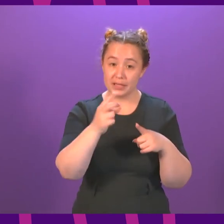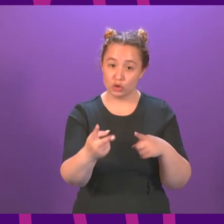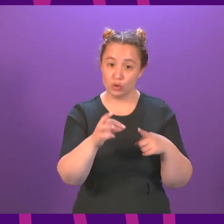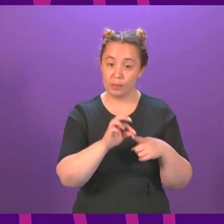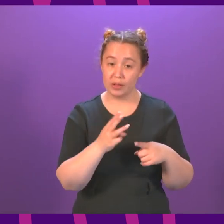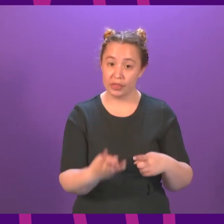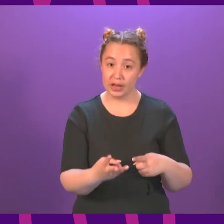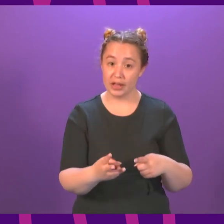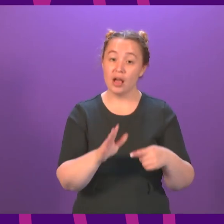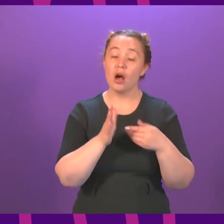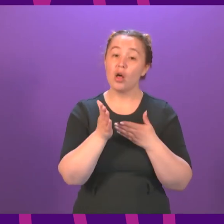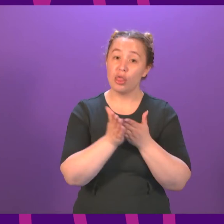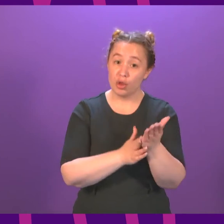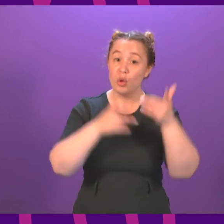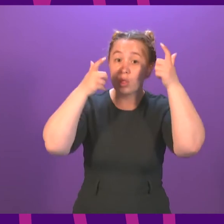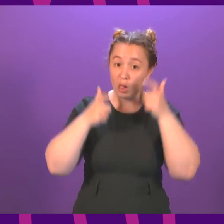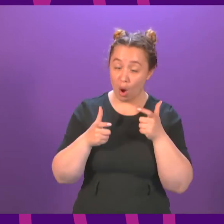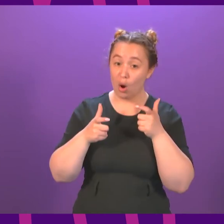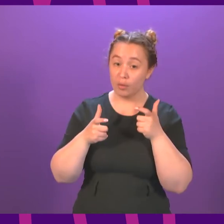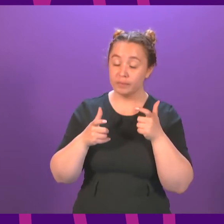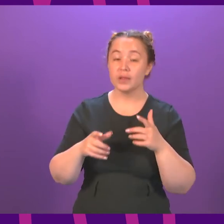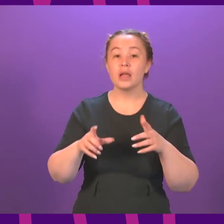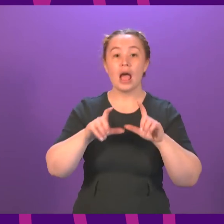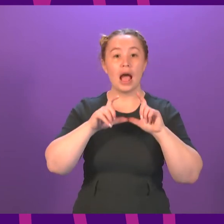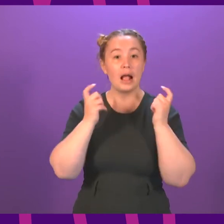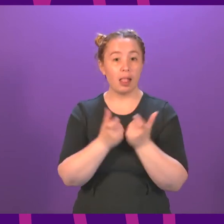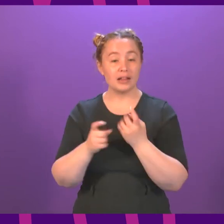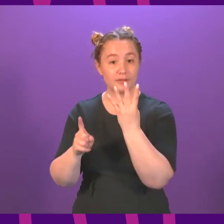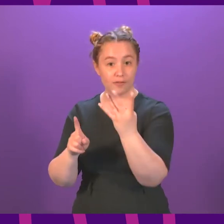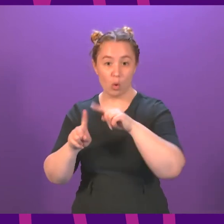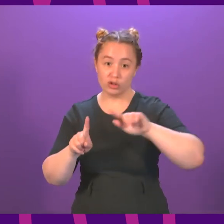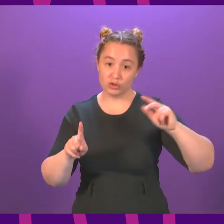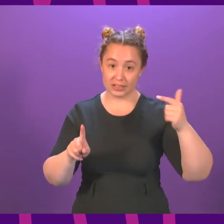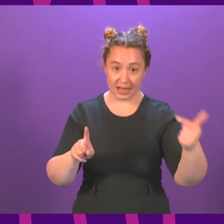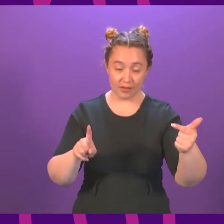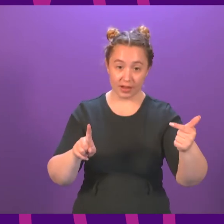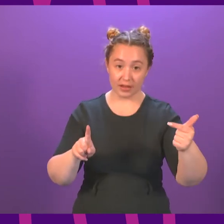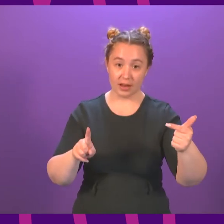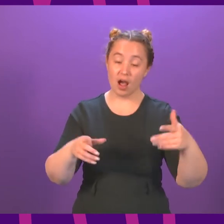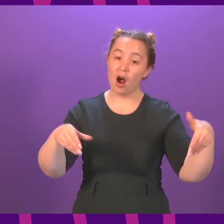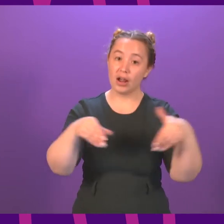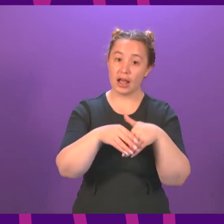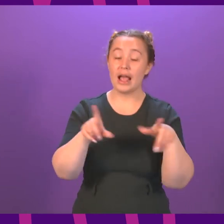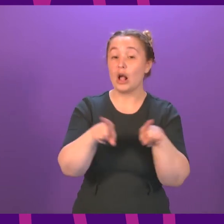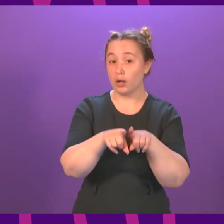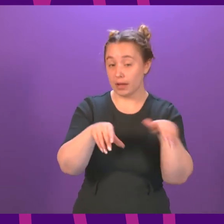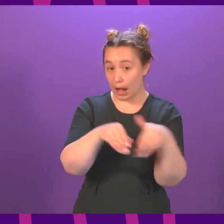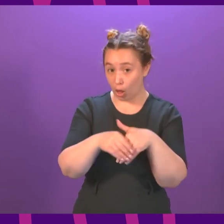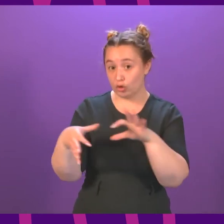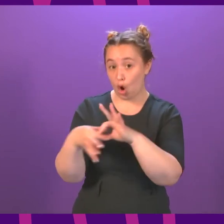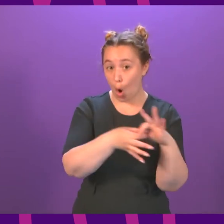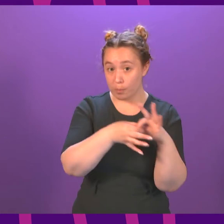and class sizes for primary four to seven, including composite classes, are part of the terms and conditions of the Scottish